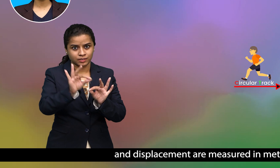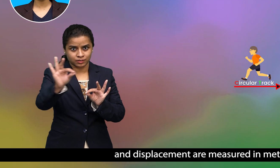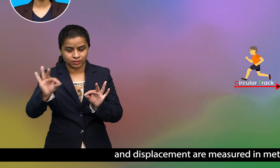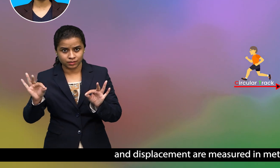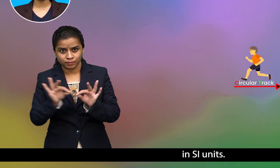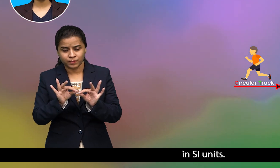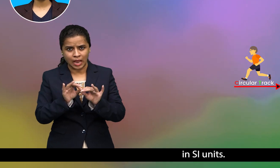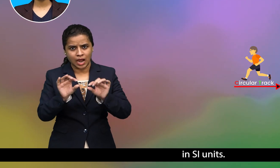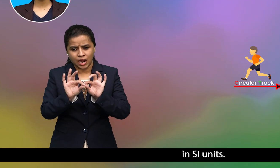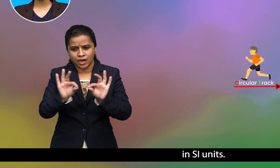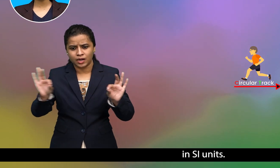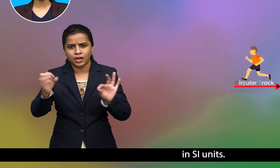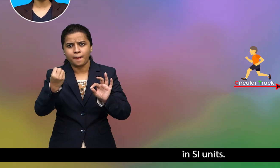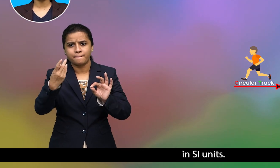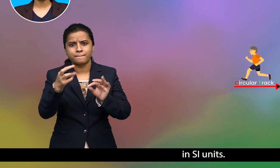meters in SI units